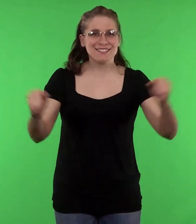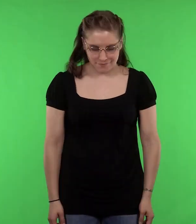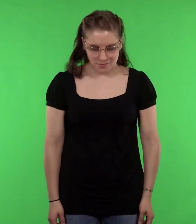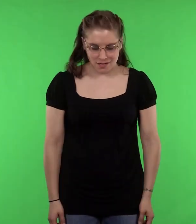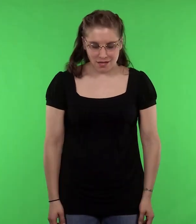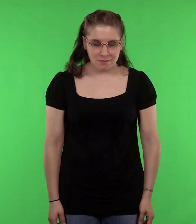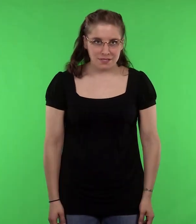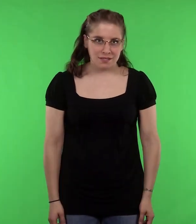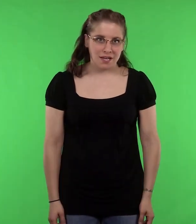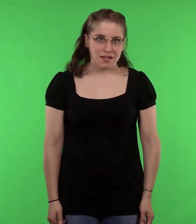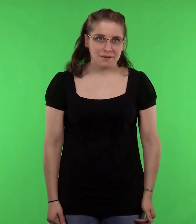I'm sick.